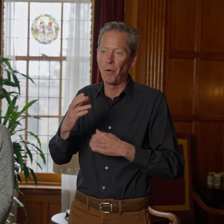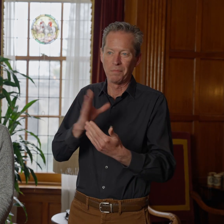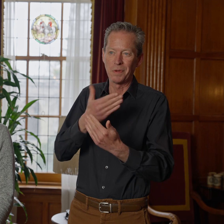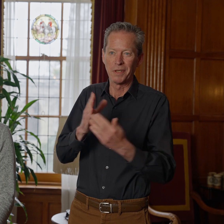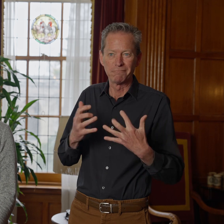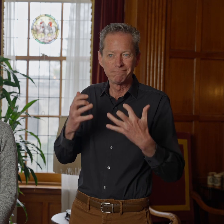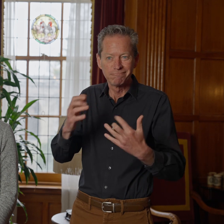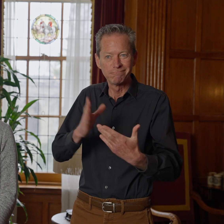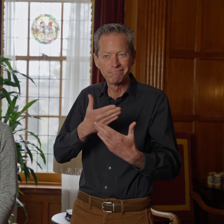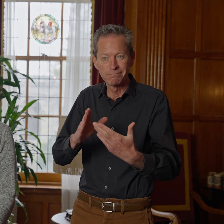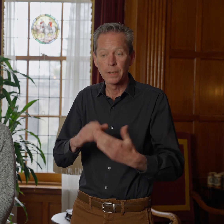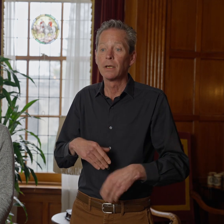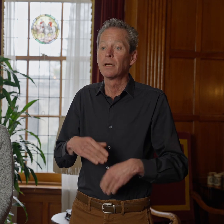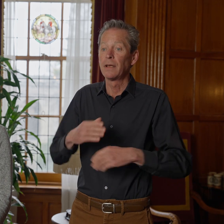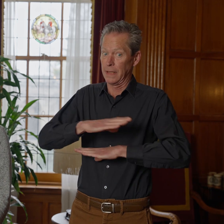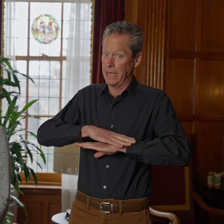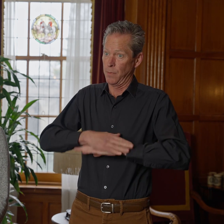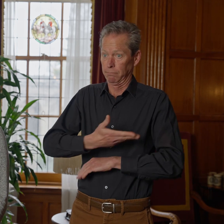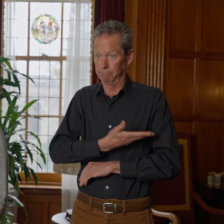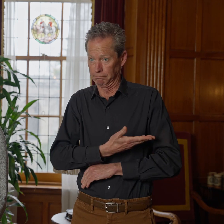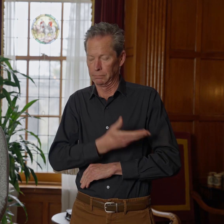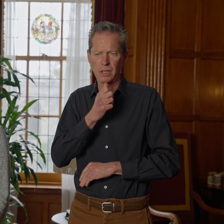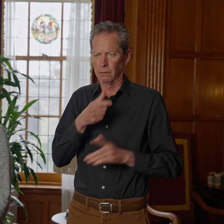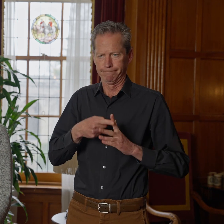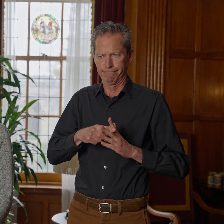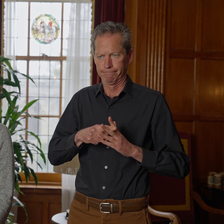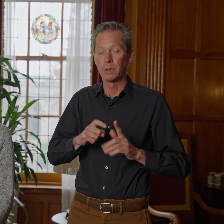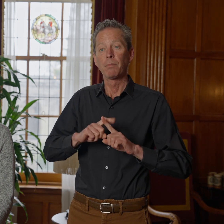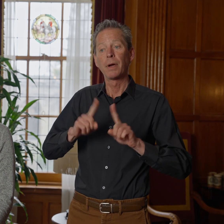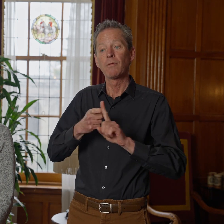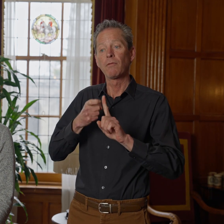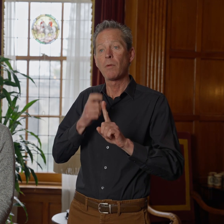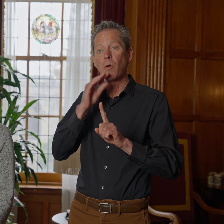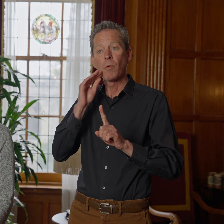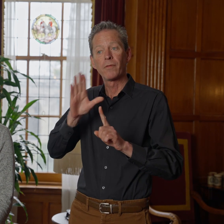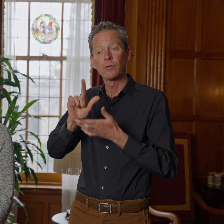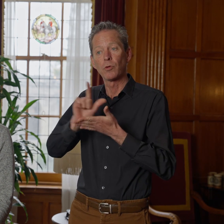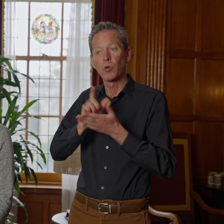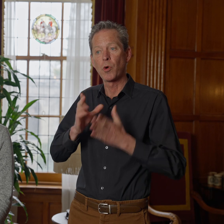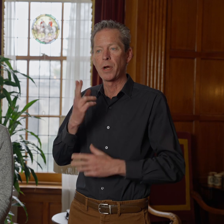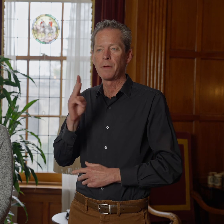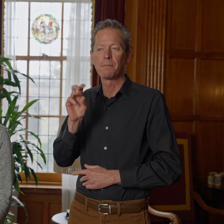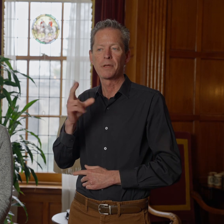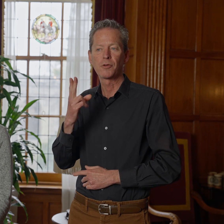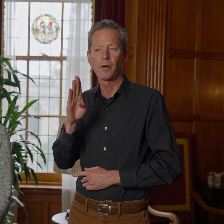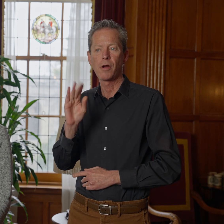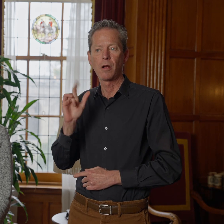table here in the room is not his original, but it is from the home of his lawyer, Mr. Hubble, down the street. And he did play on